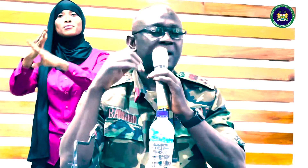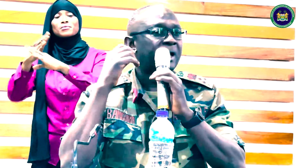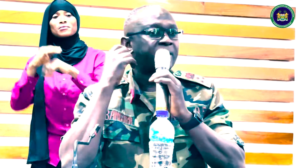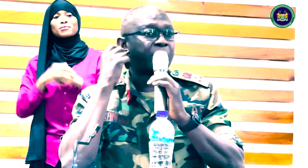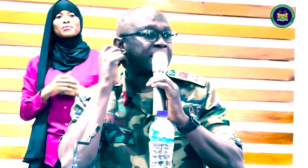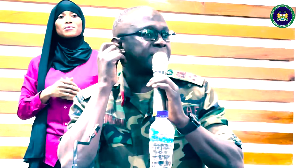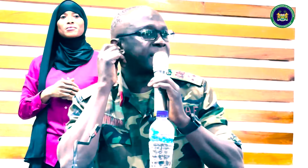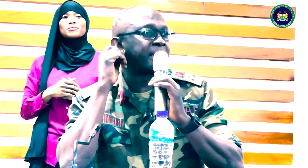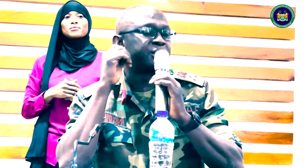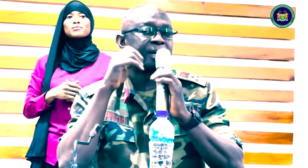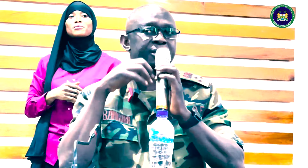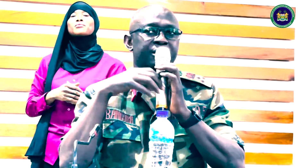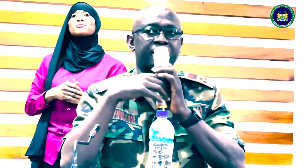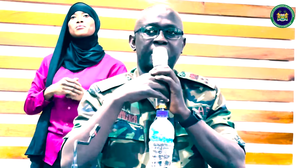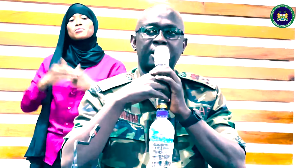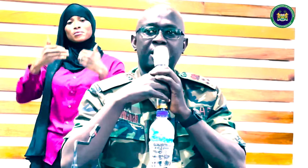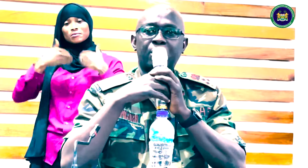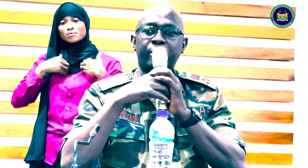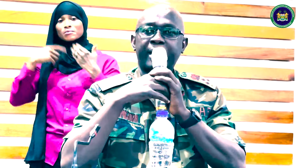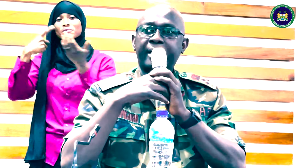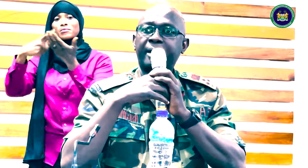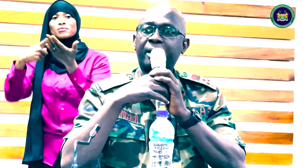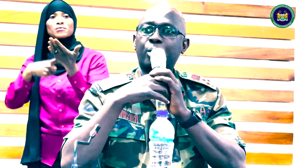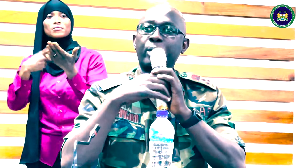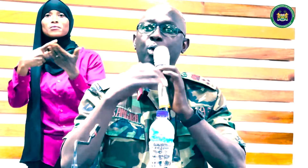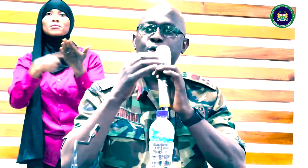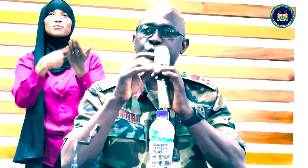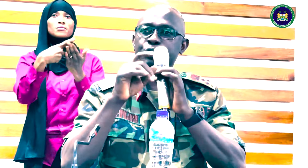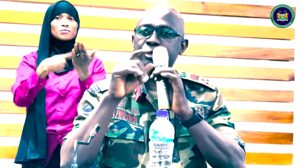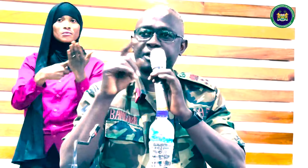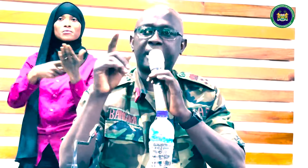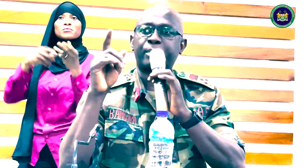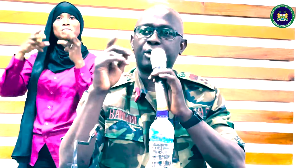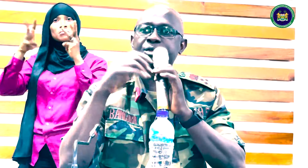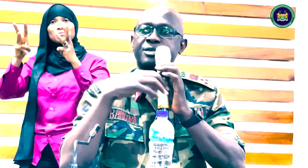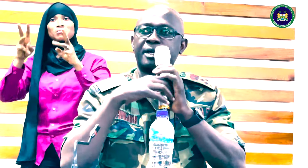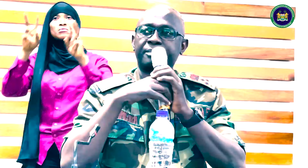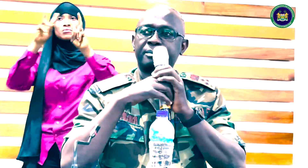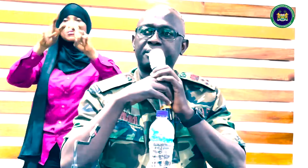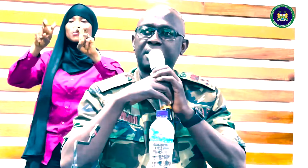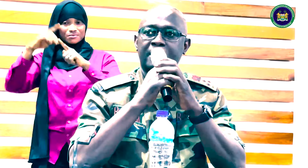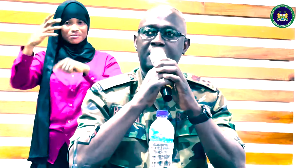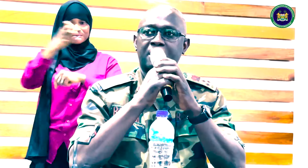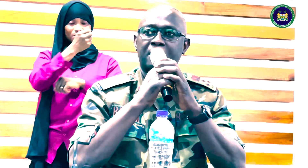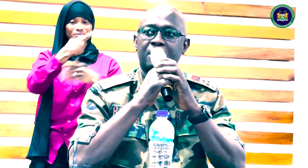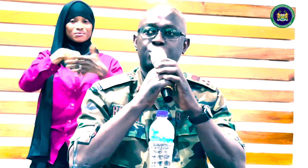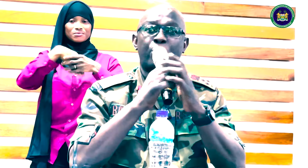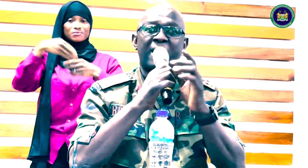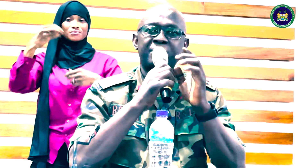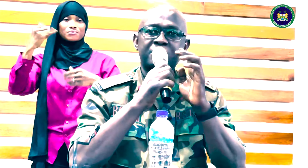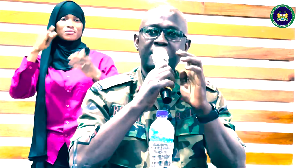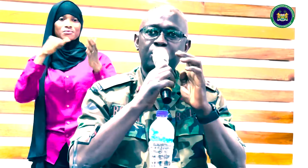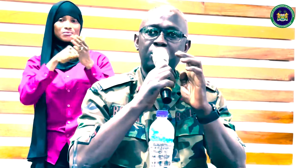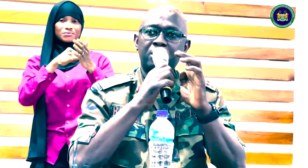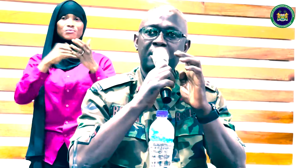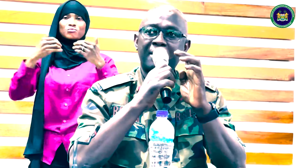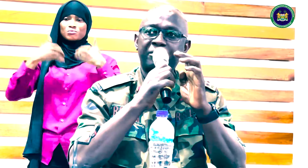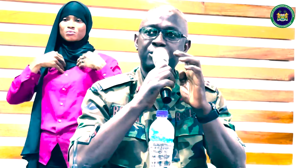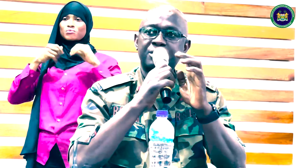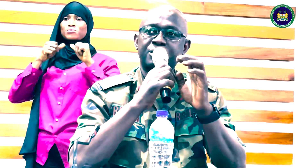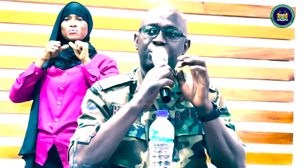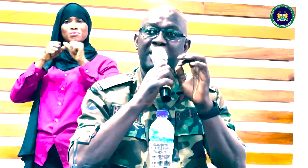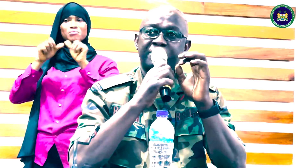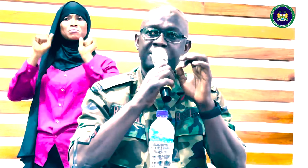they'll get this engagement where we go through some check boxes. So we have a stable